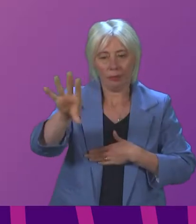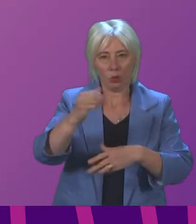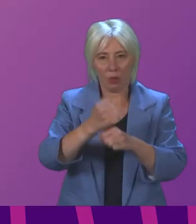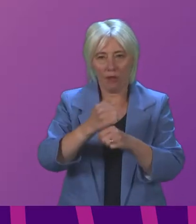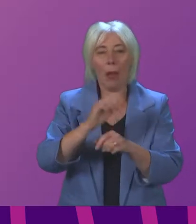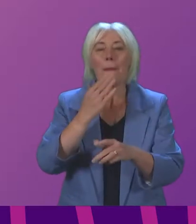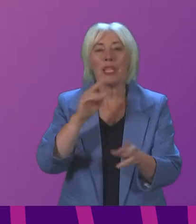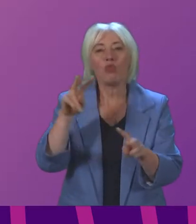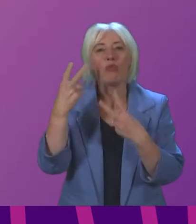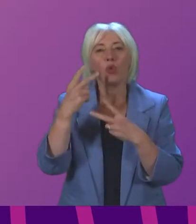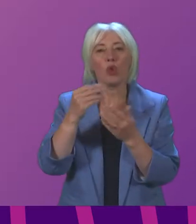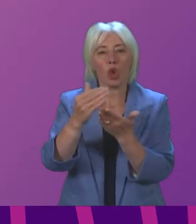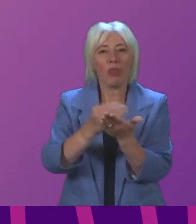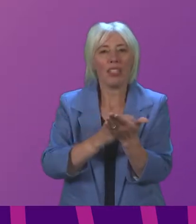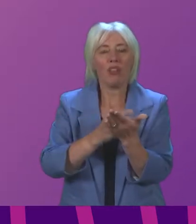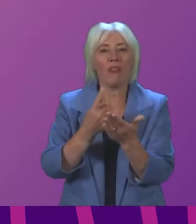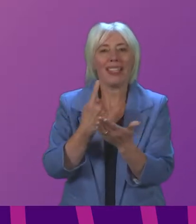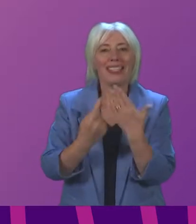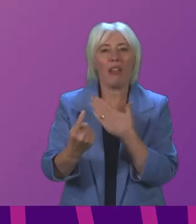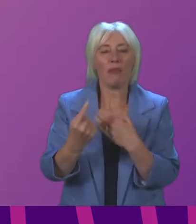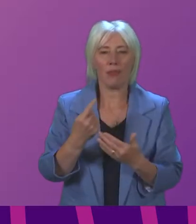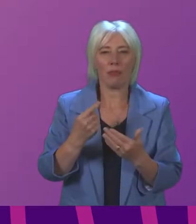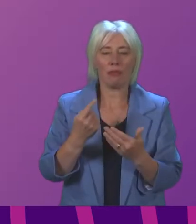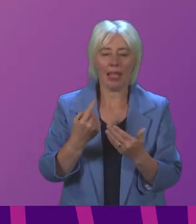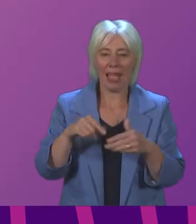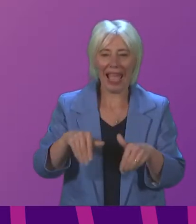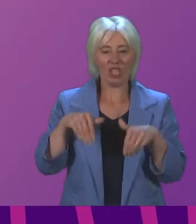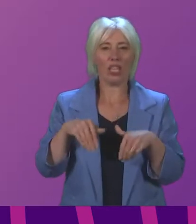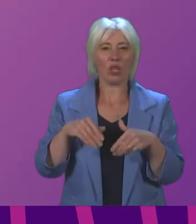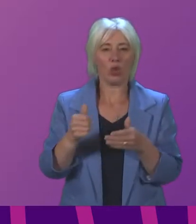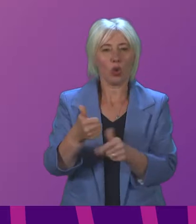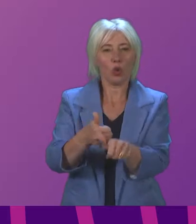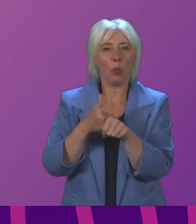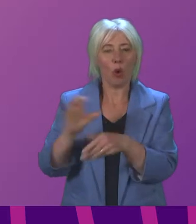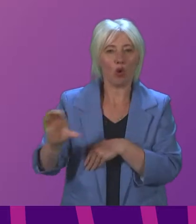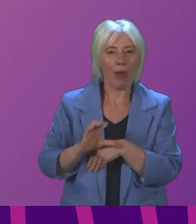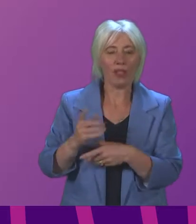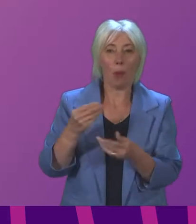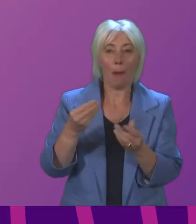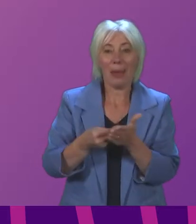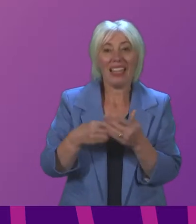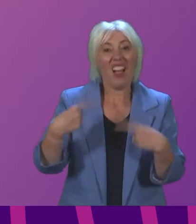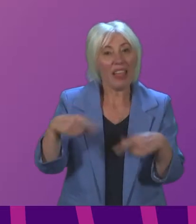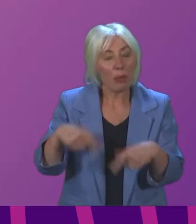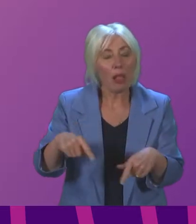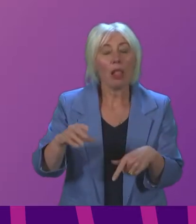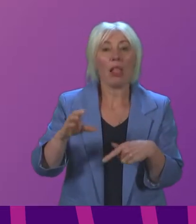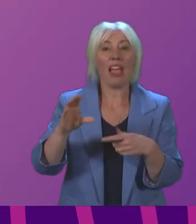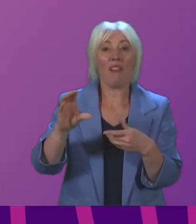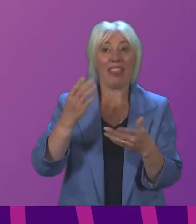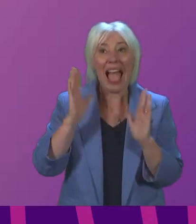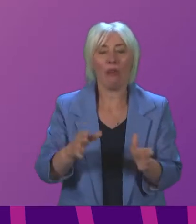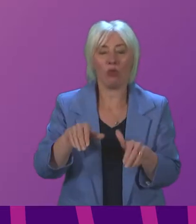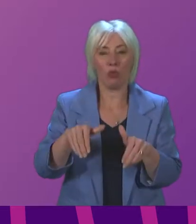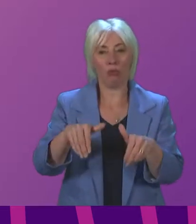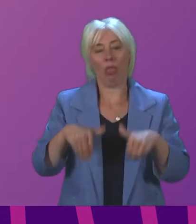if you would review the criteria for self-isolation support grants so that money is available to people if they need to self-isolate and change it to account for the new guidance